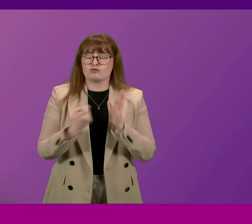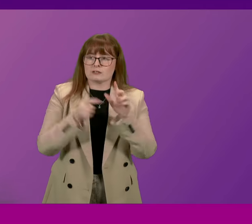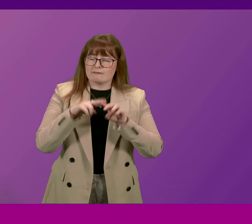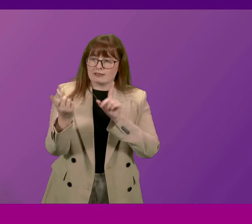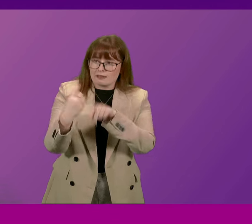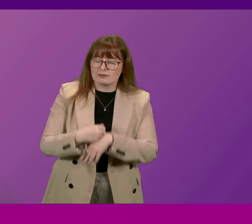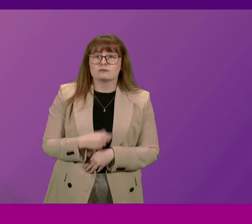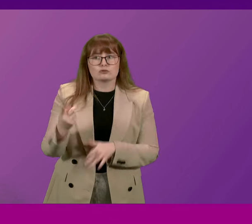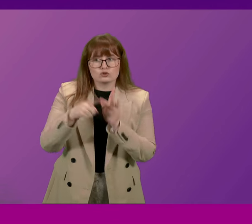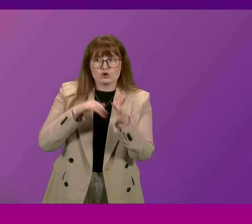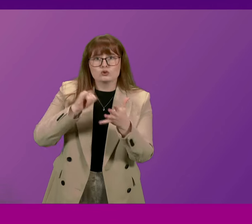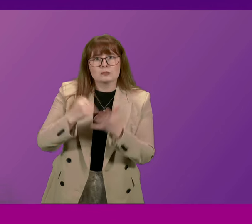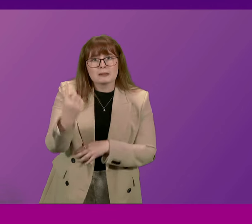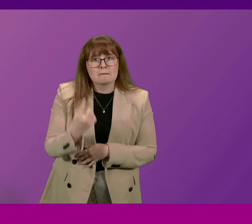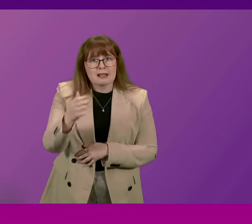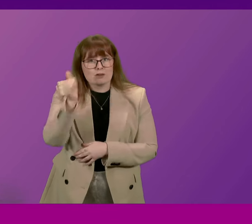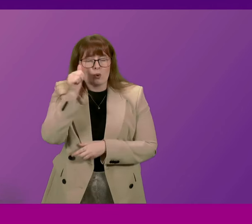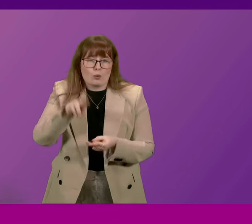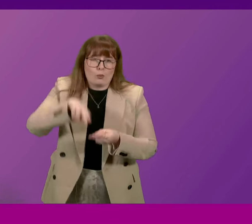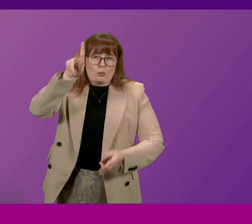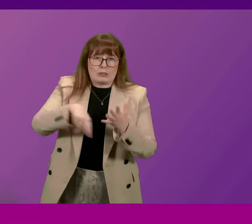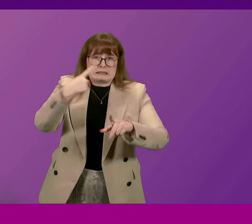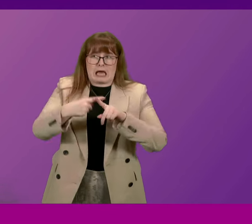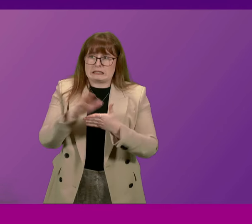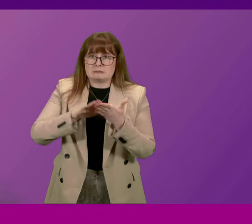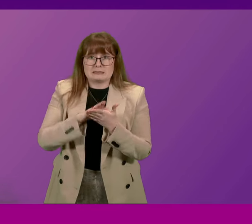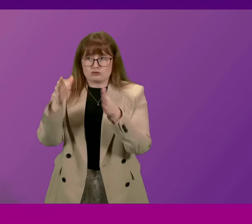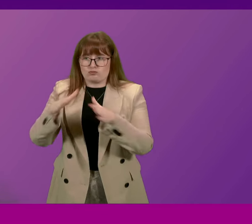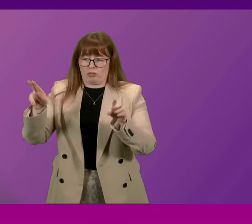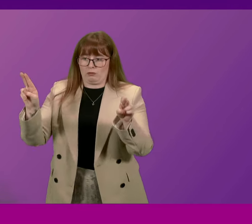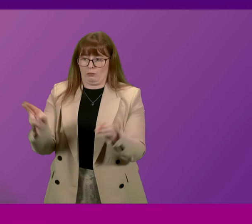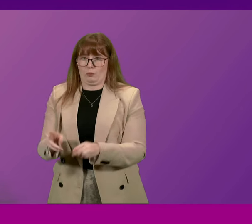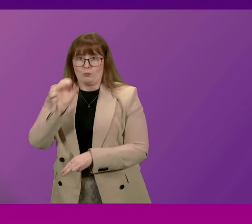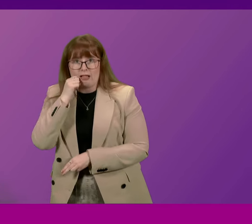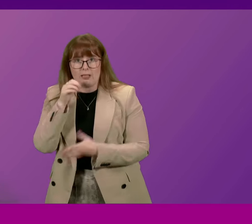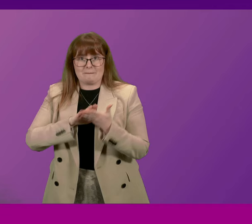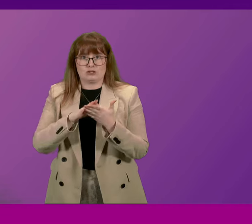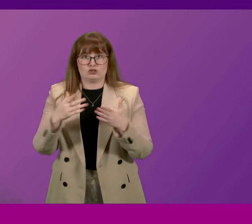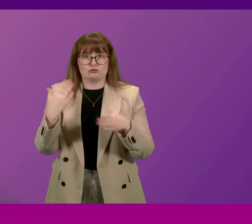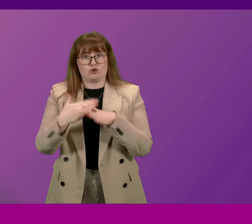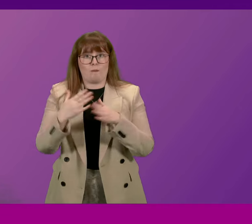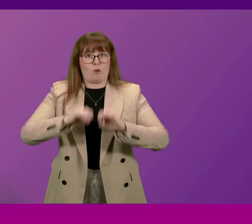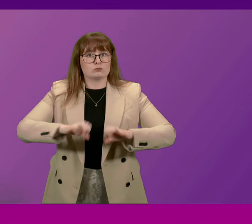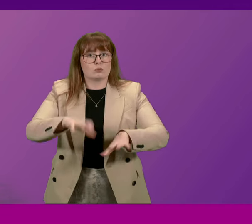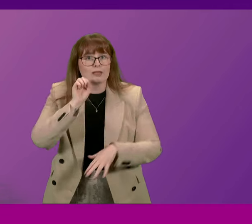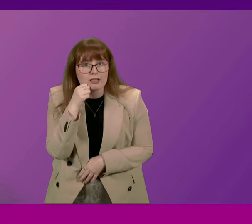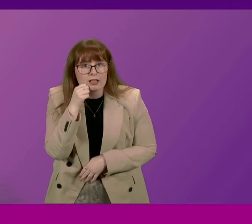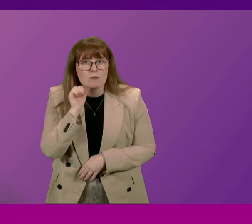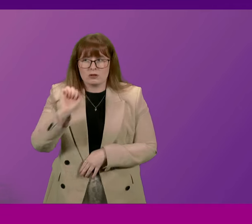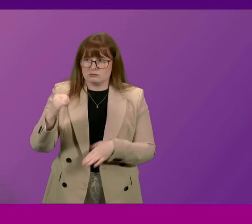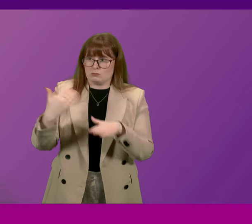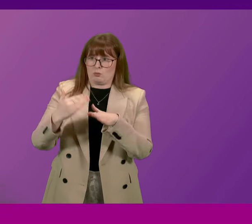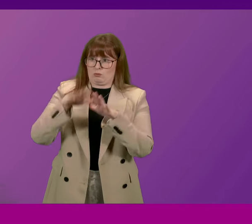you. John Swinney surely knows that high tax kills growth and costs jobs. But in his topsy-turvy world,